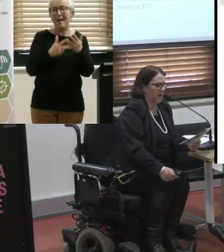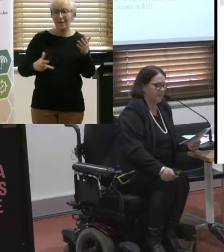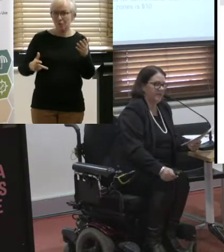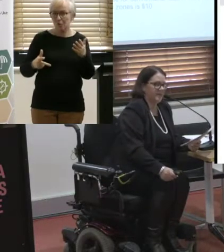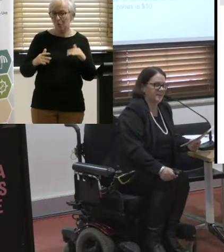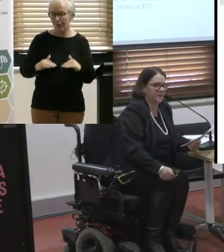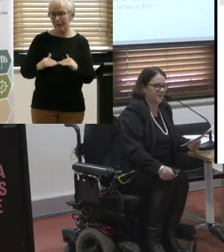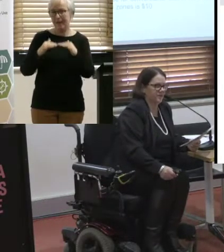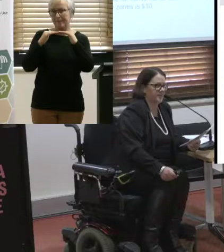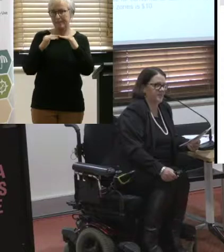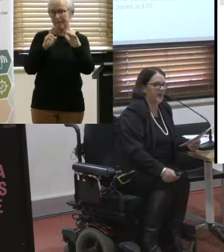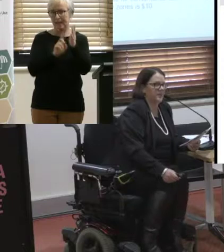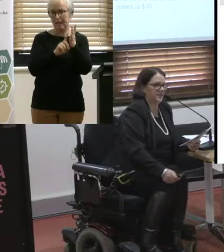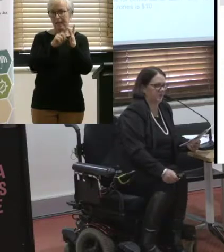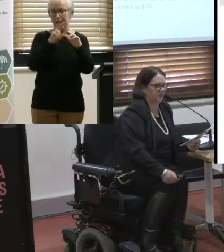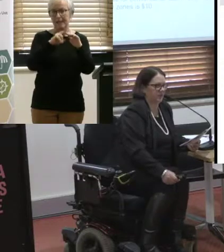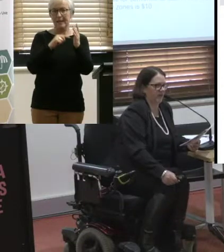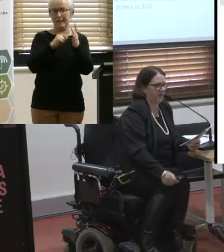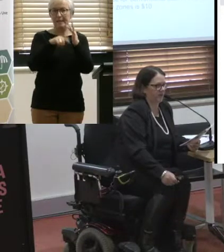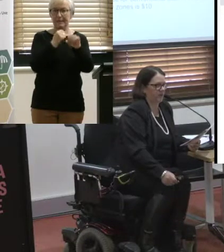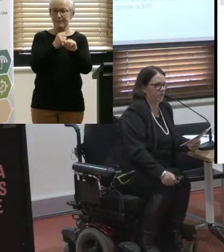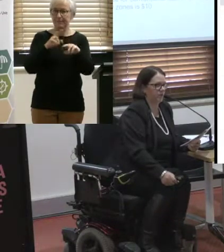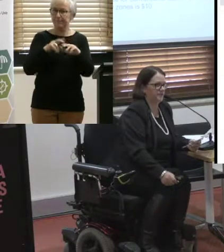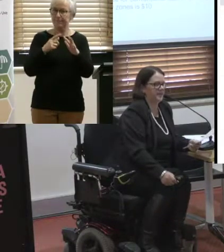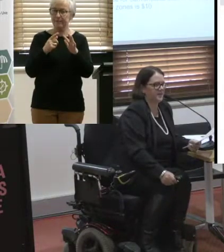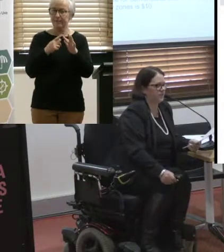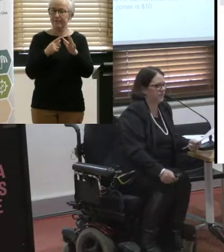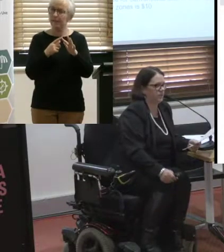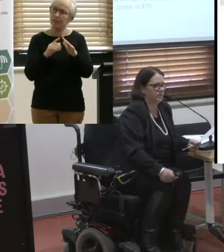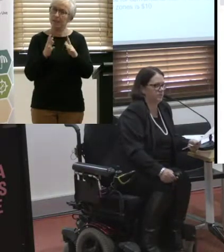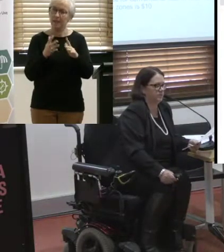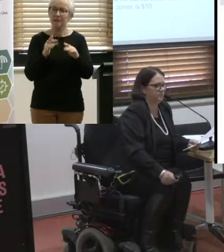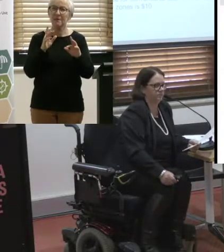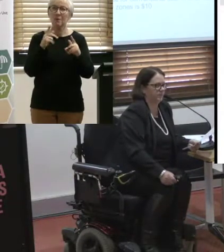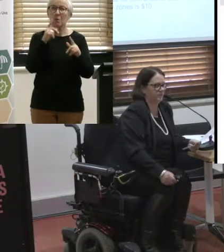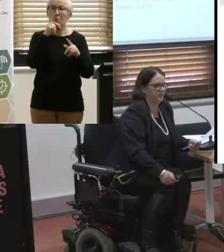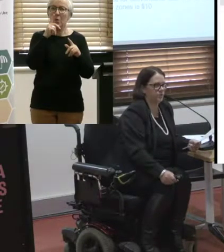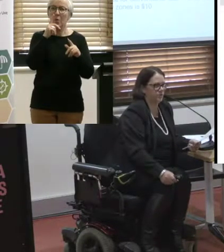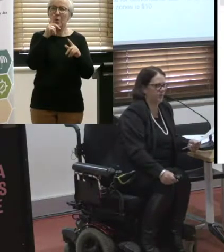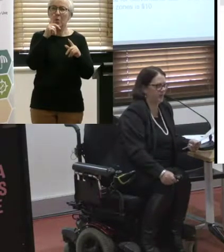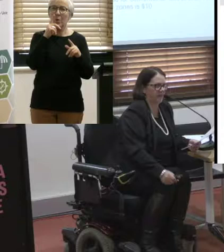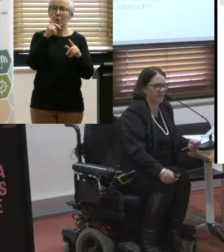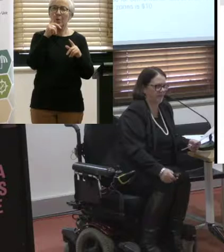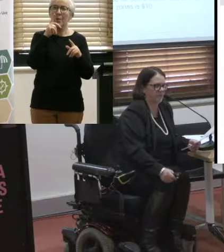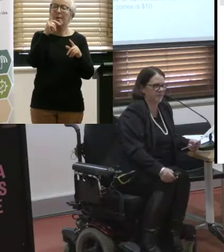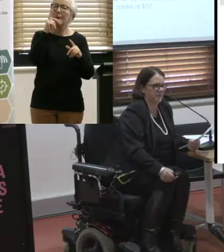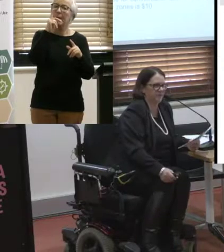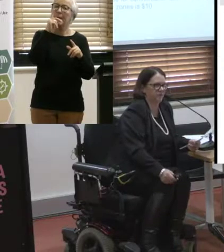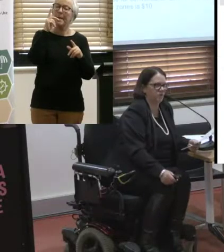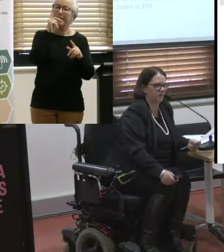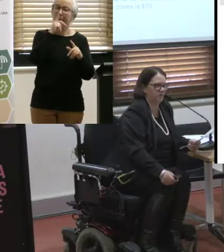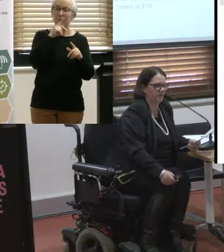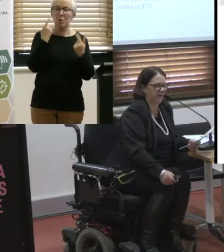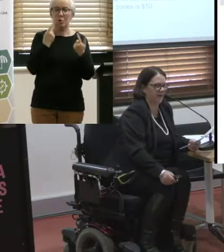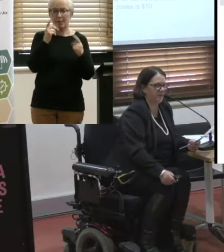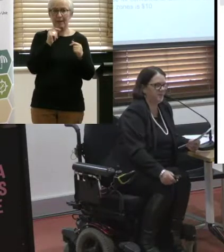I'm trying to get some stats on as to how much that's actually used, but that's for those wheelchairs that fold up into a dime and can get popped in the back